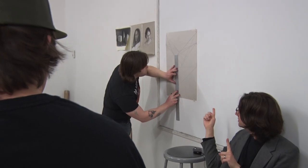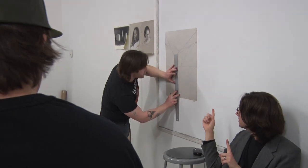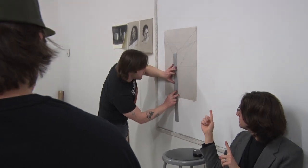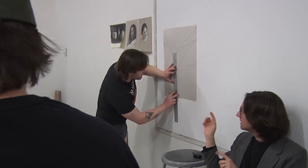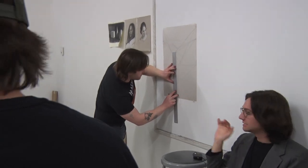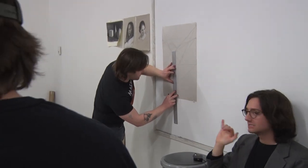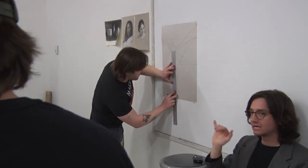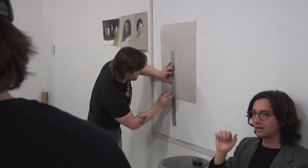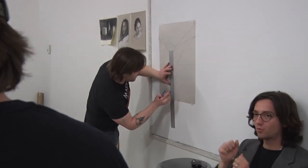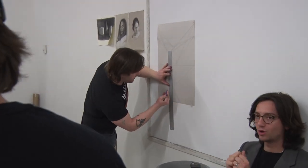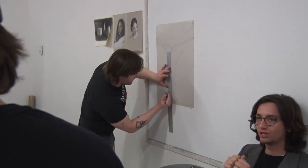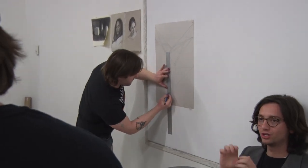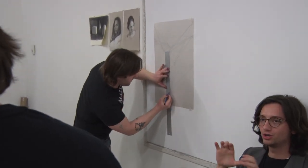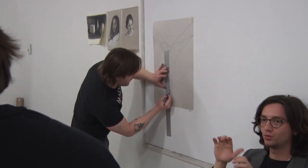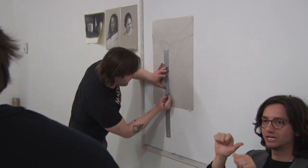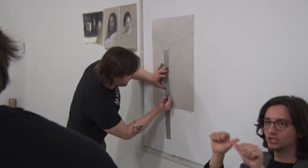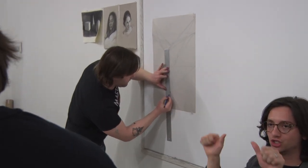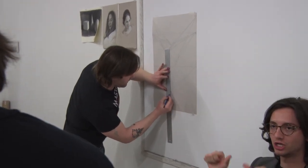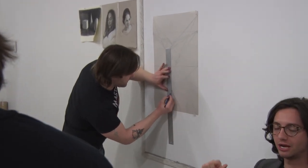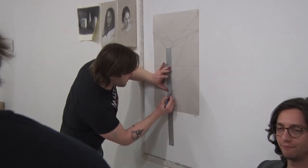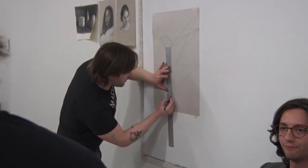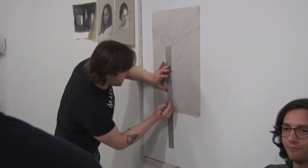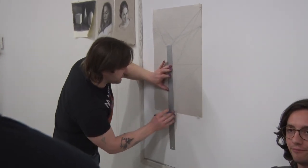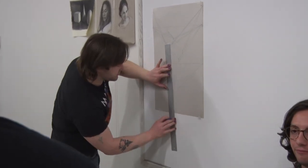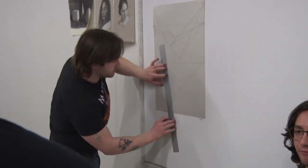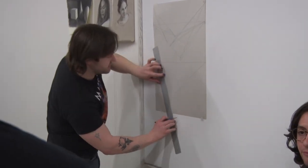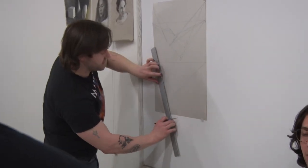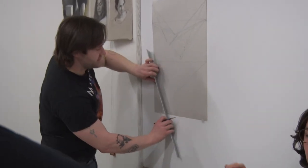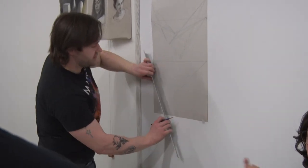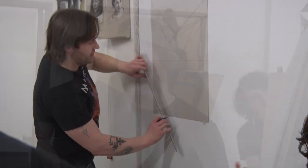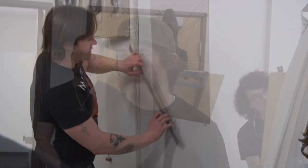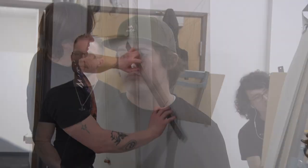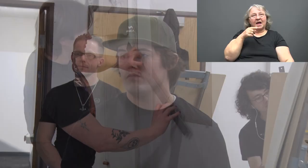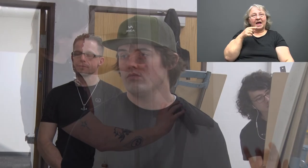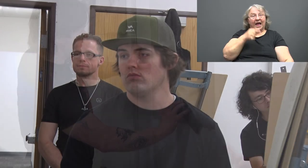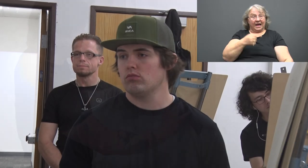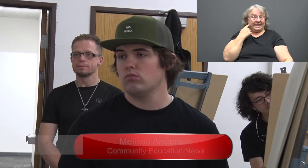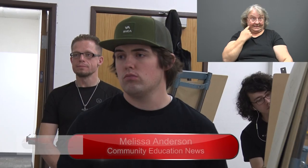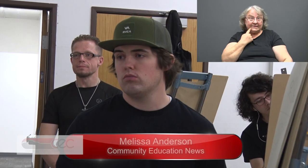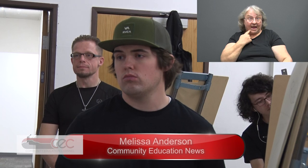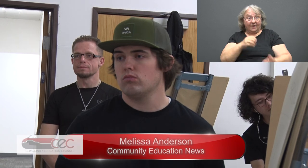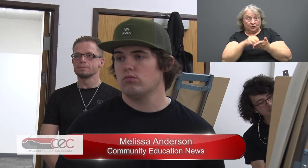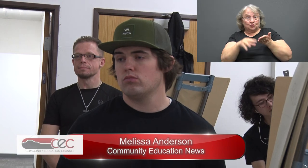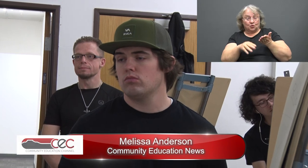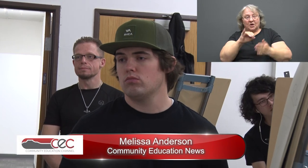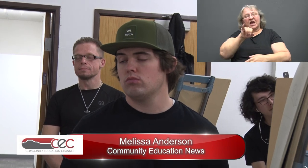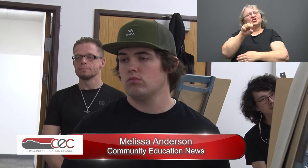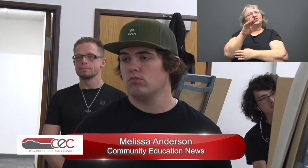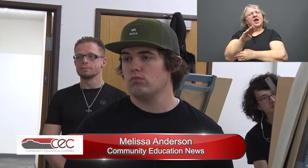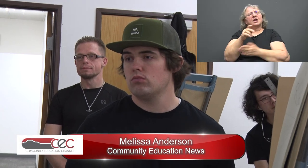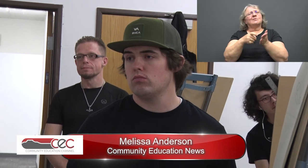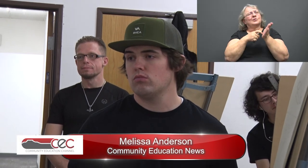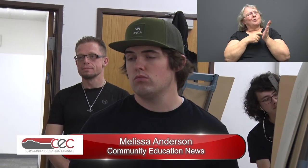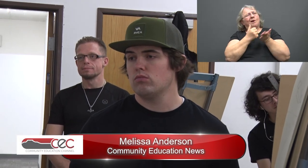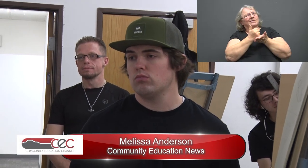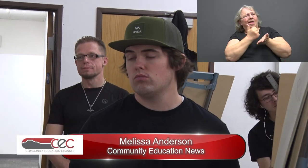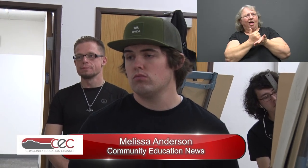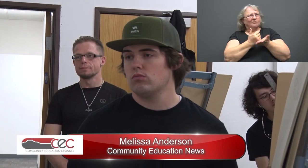shape, like the boxes. As a deaf student, Jacob requires help to understand